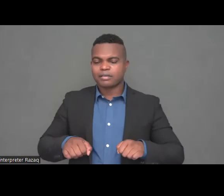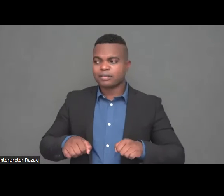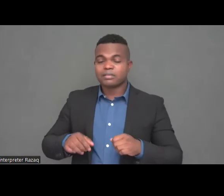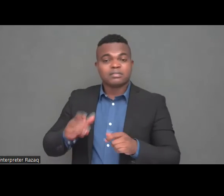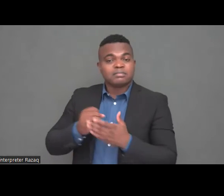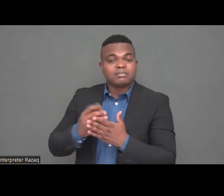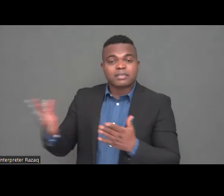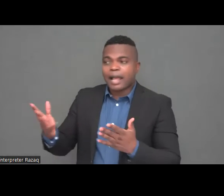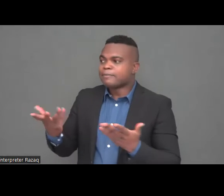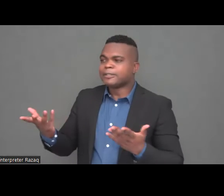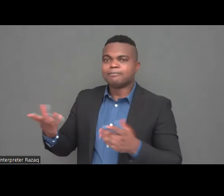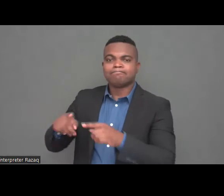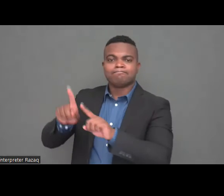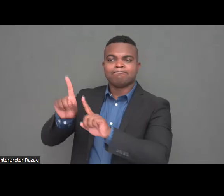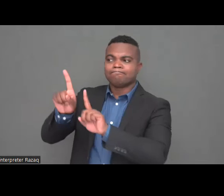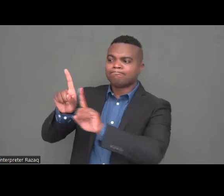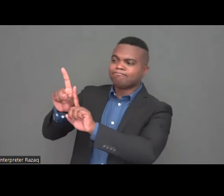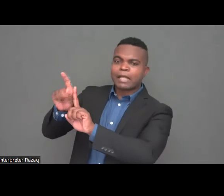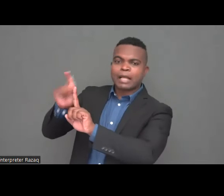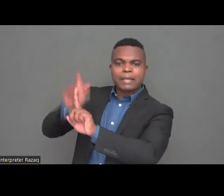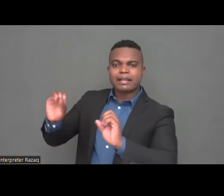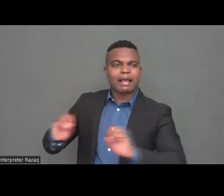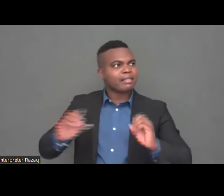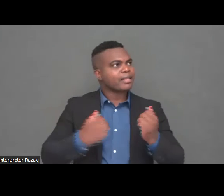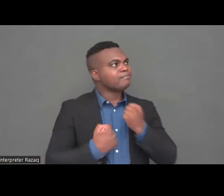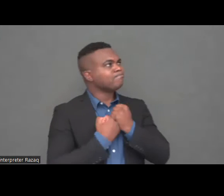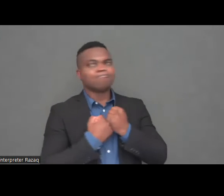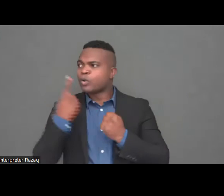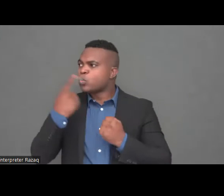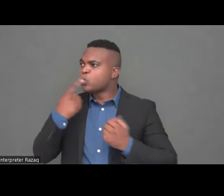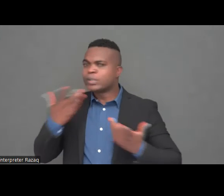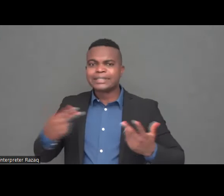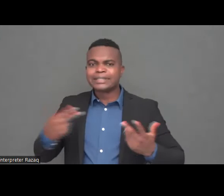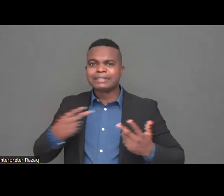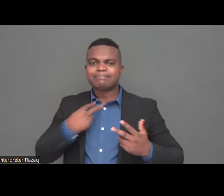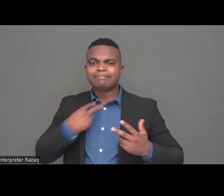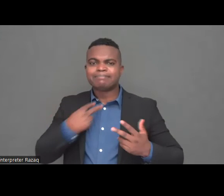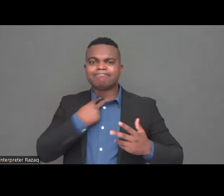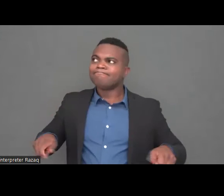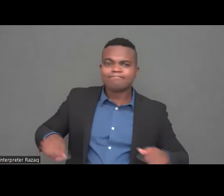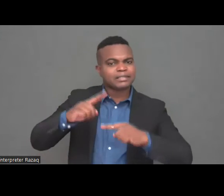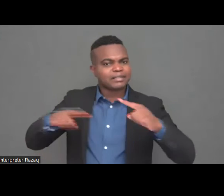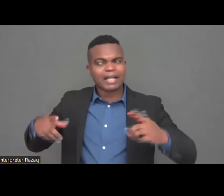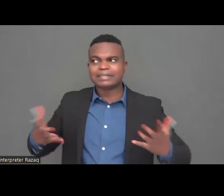lack of access to evacuation support, a lack of access